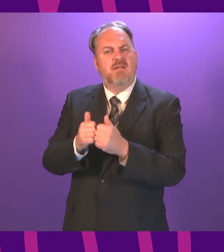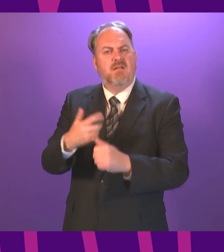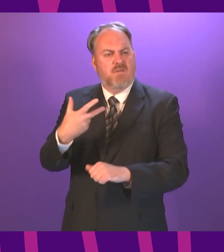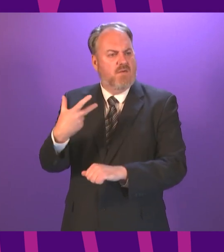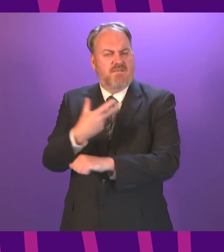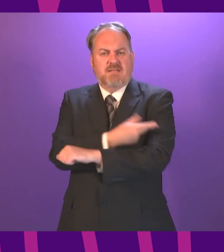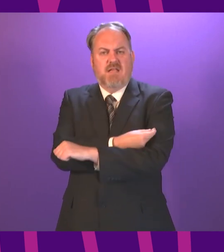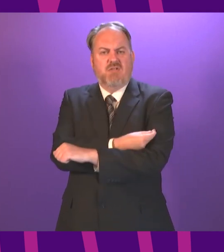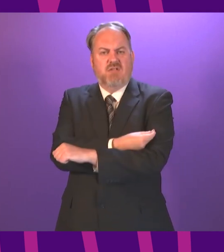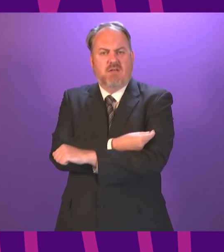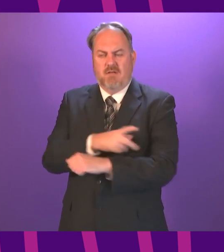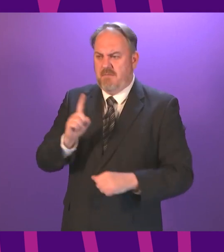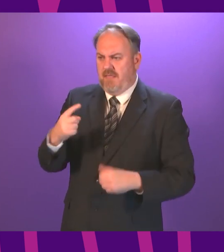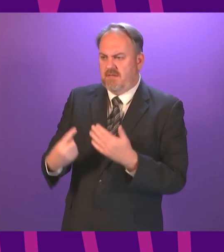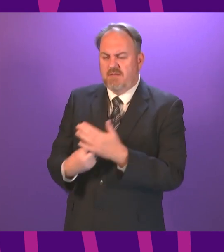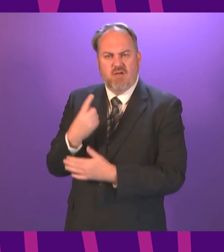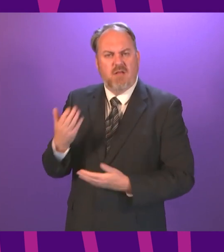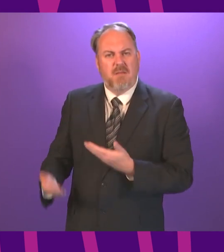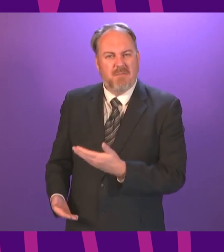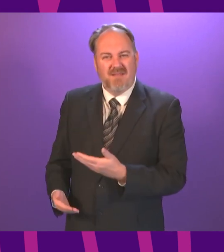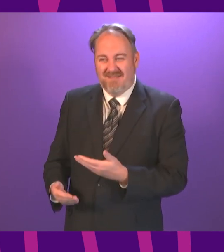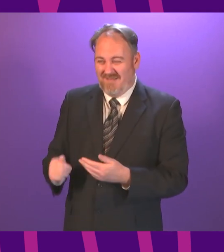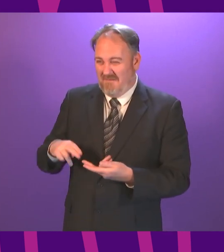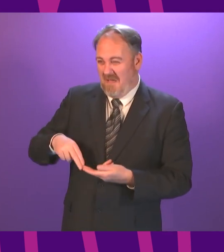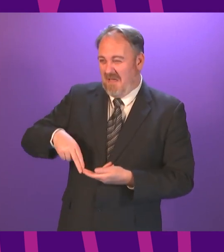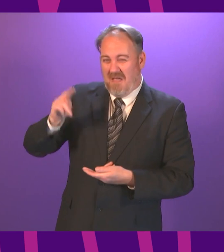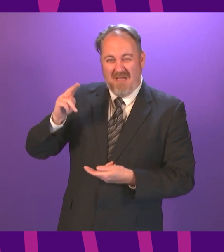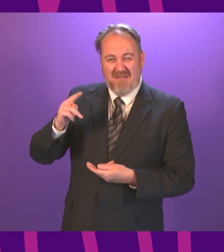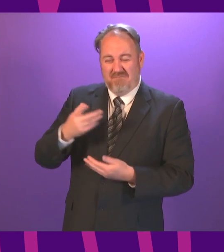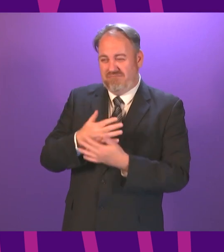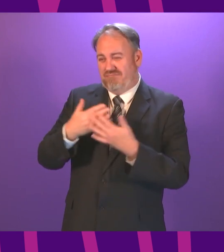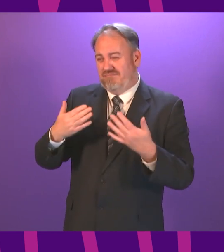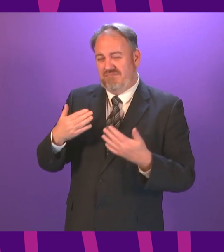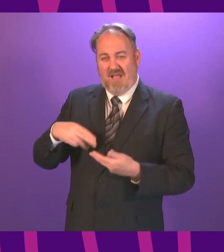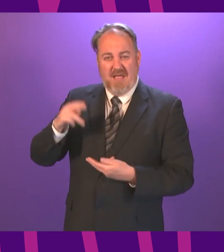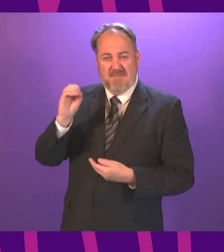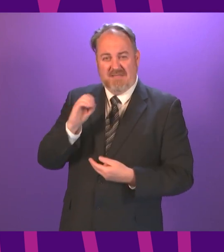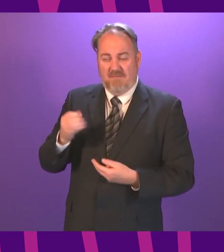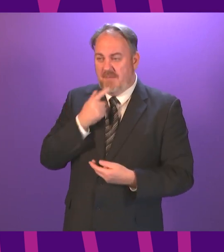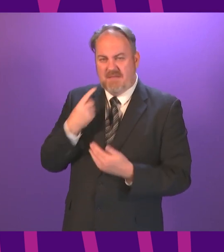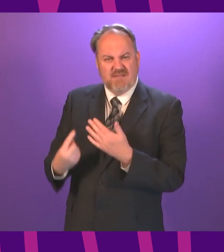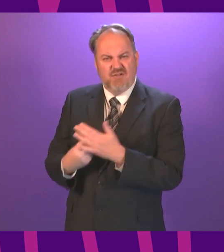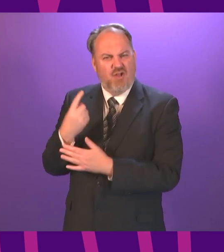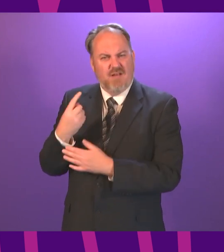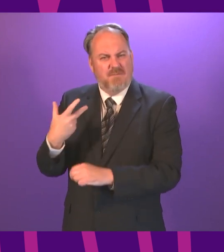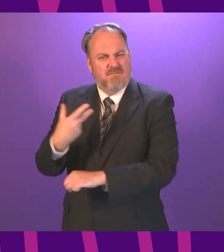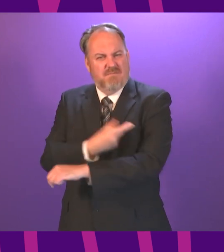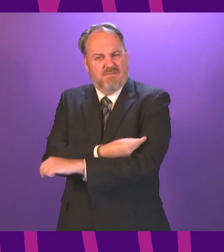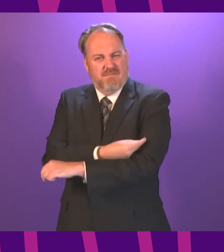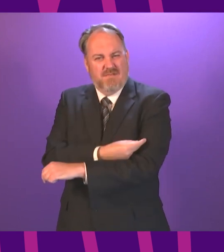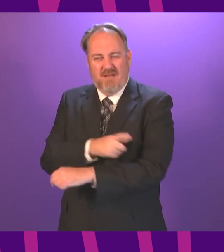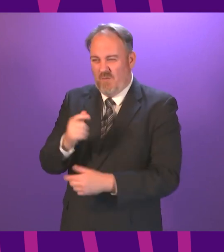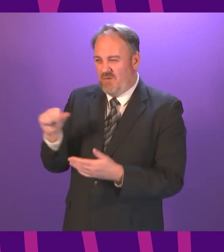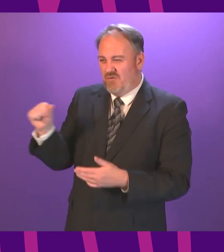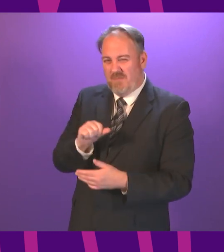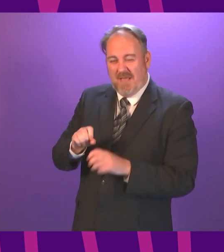staggering 83% of non-attendance at the hydro in Glasgow. We know the venue can administer a minimum of 4